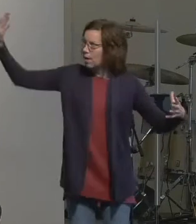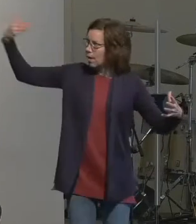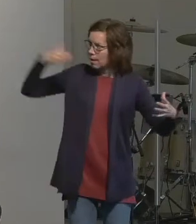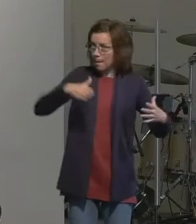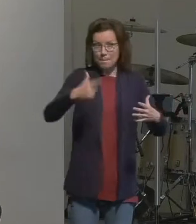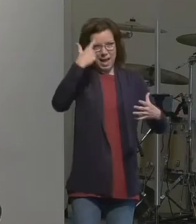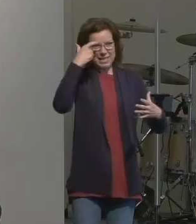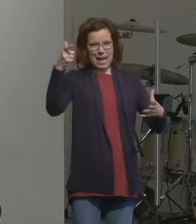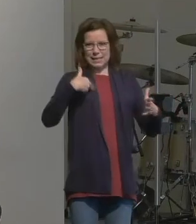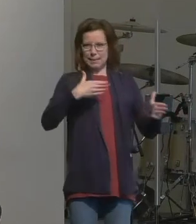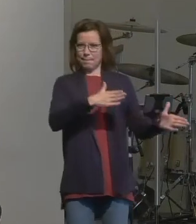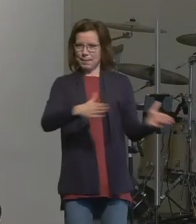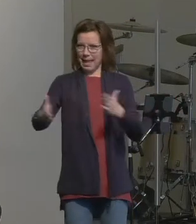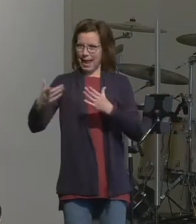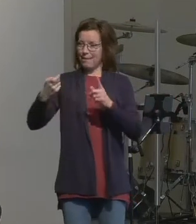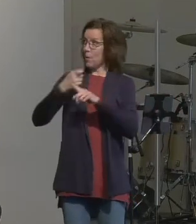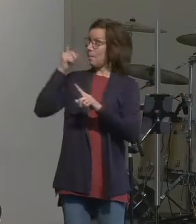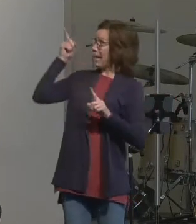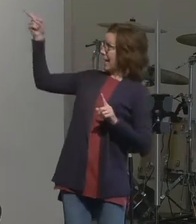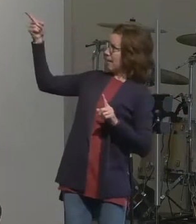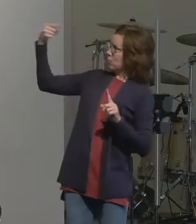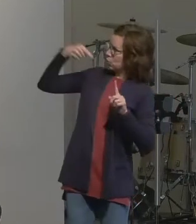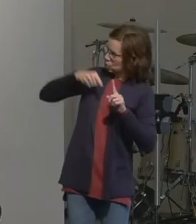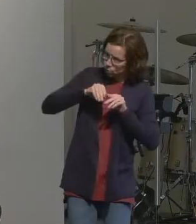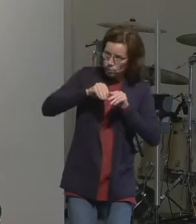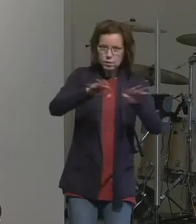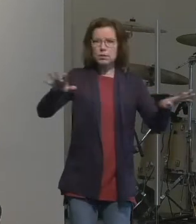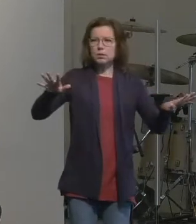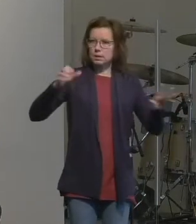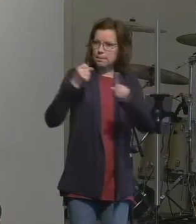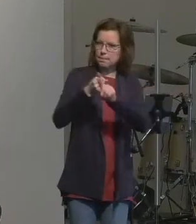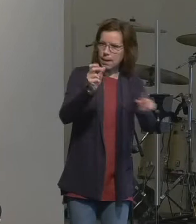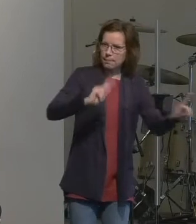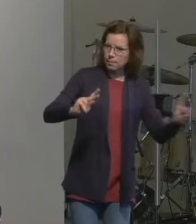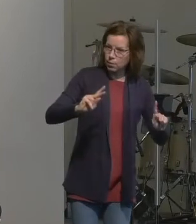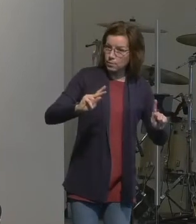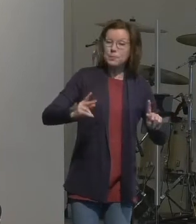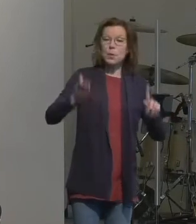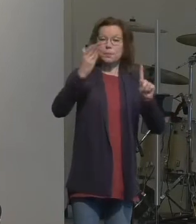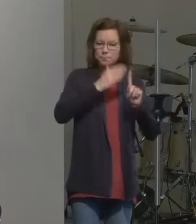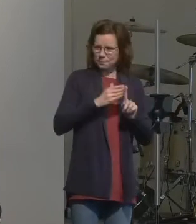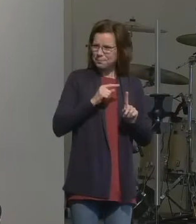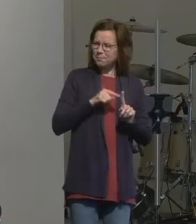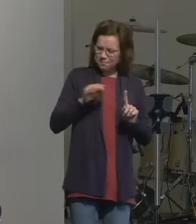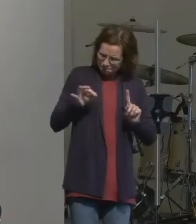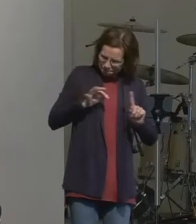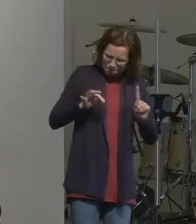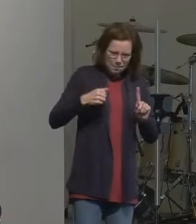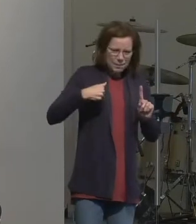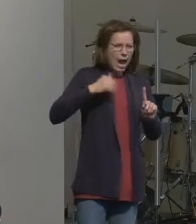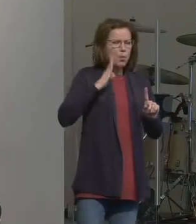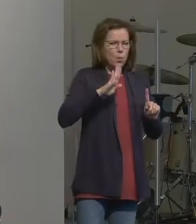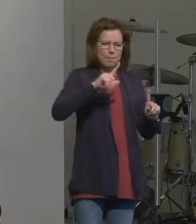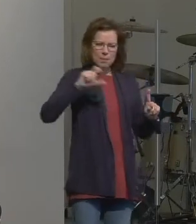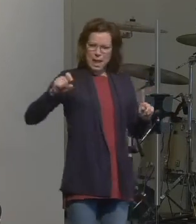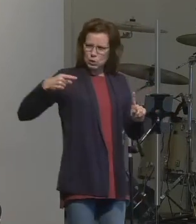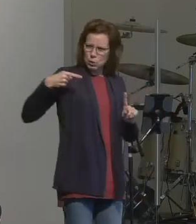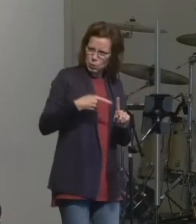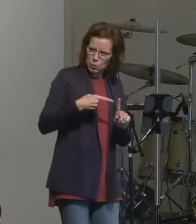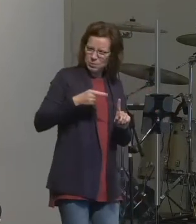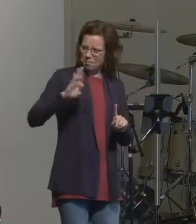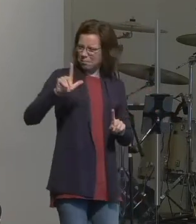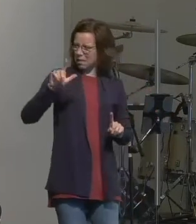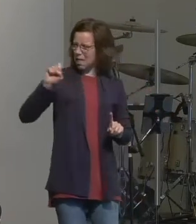when he says that I will bless you meaning I will extend favor to you I think we need to unpack that sometimes